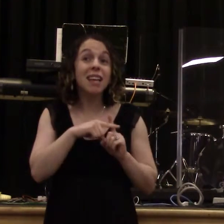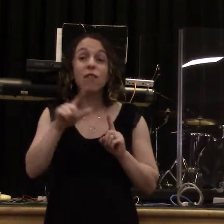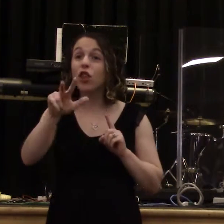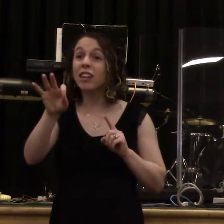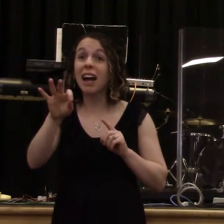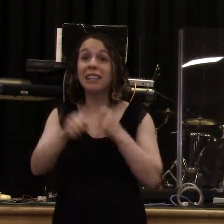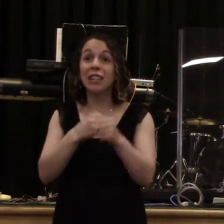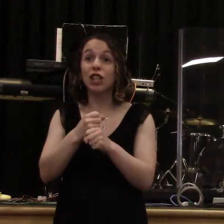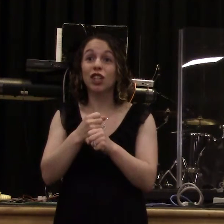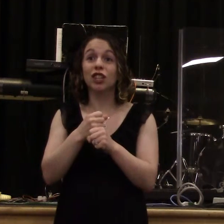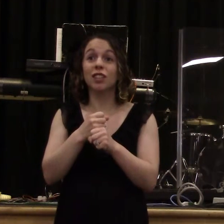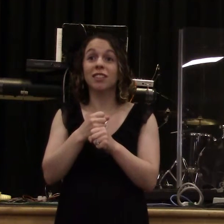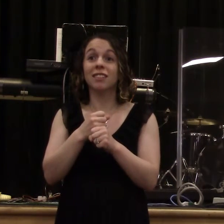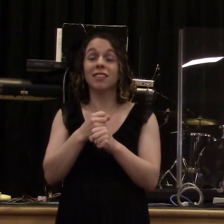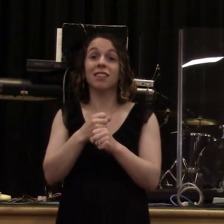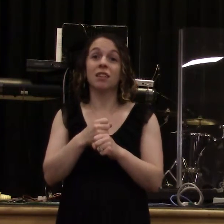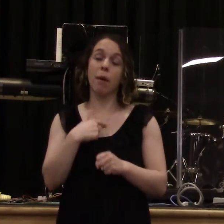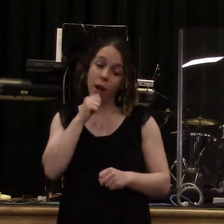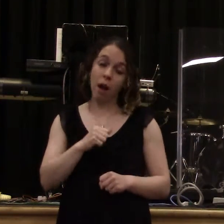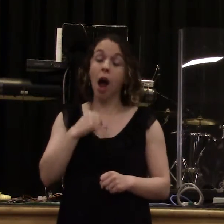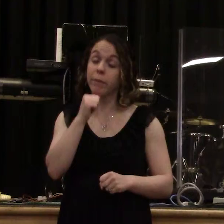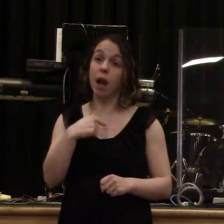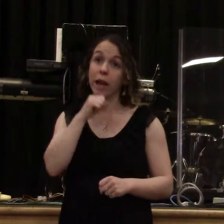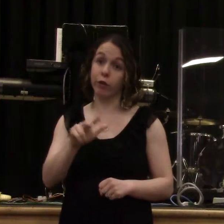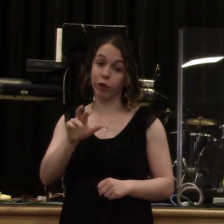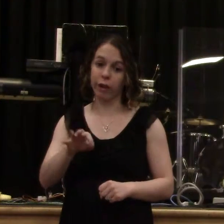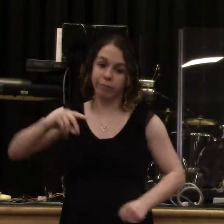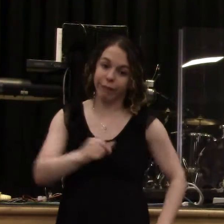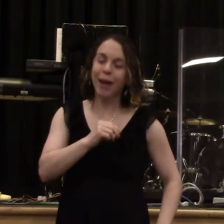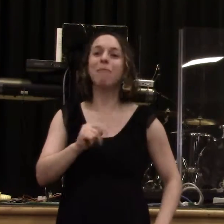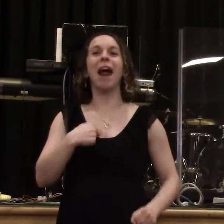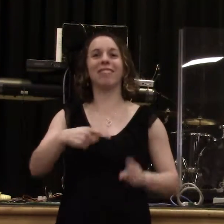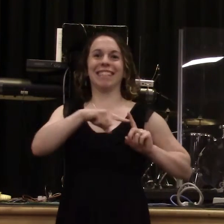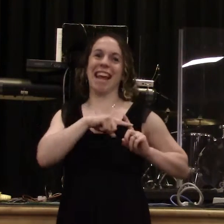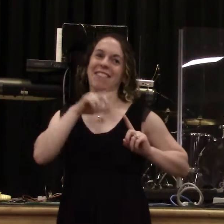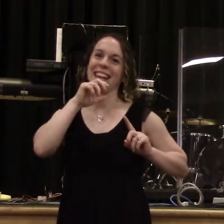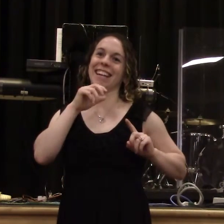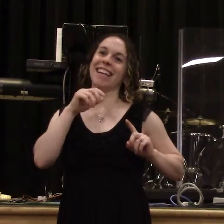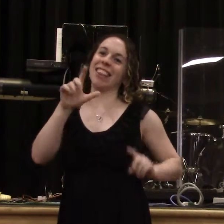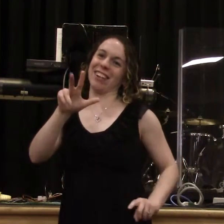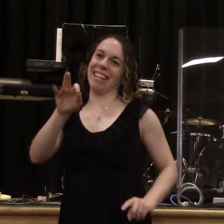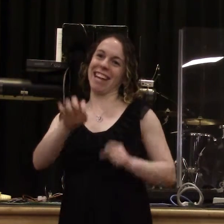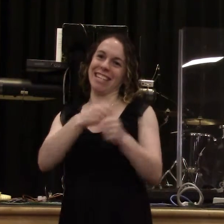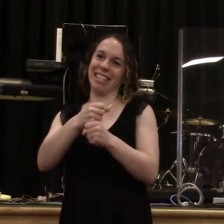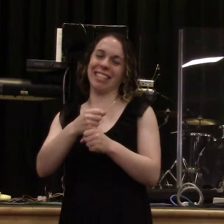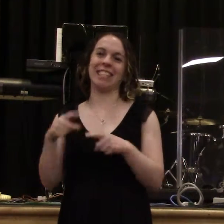39 years old. But 39 years I've been walking with God. Do you know last Sunday we were on our way someplace and we didn't want to be late for her.